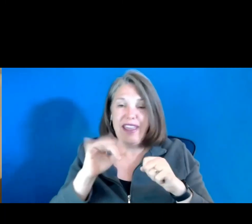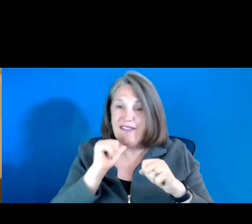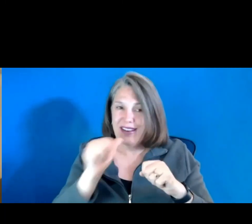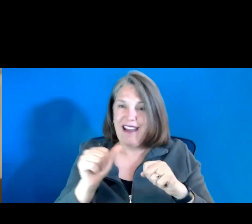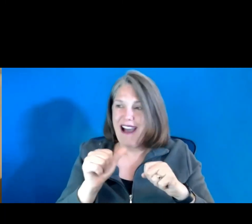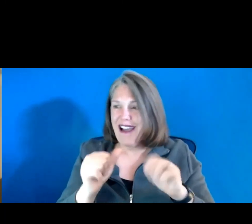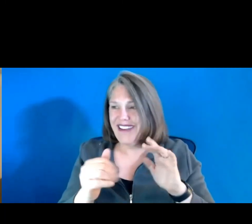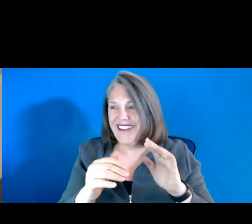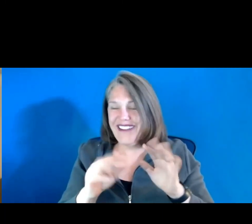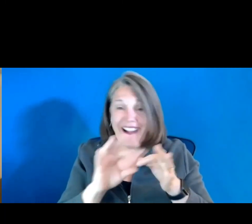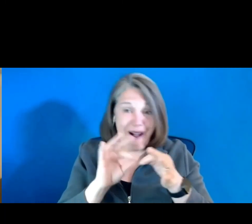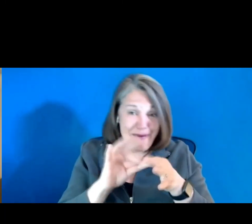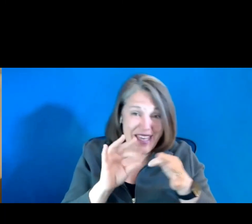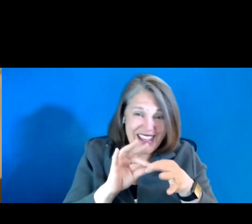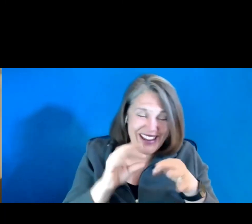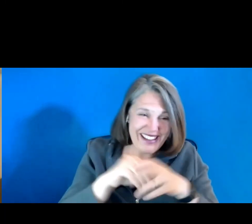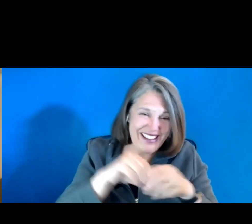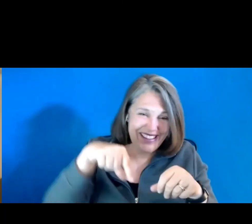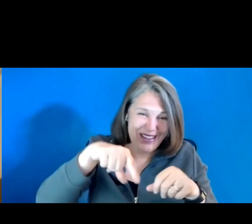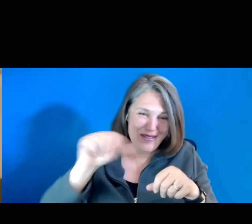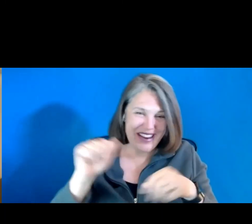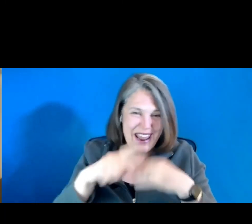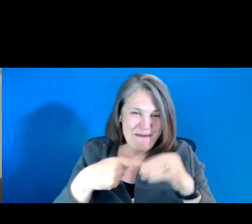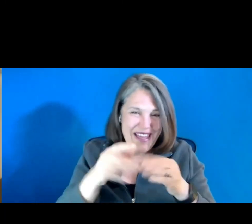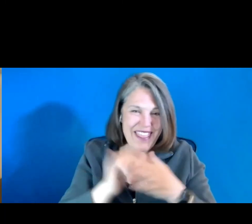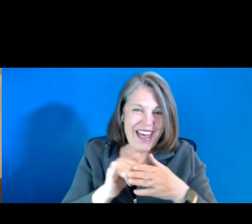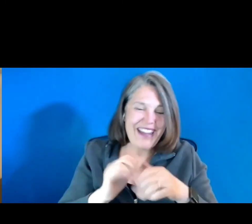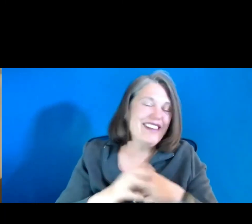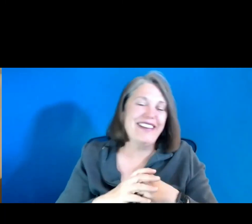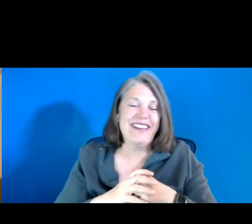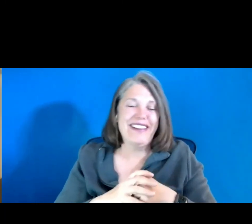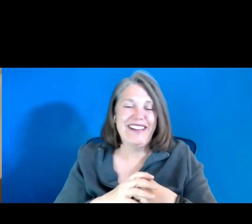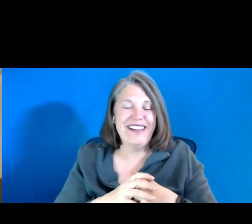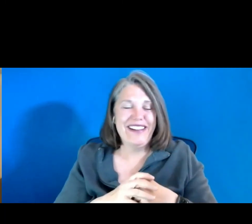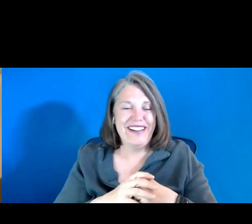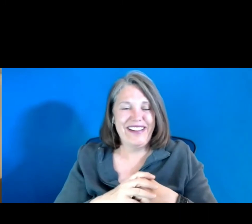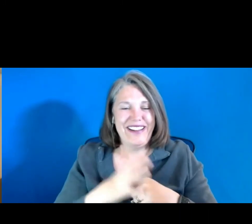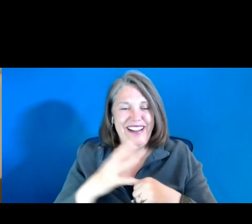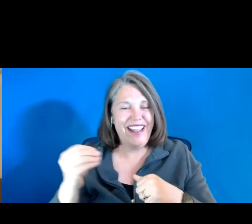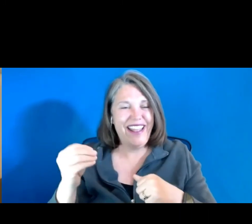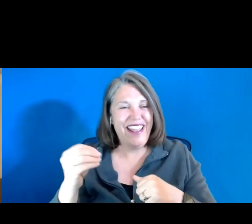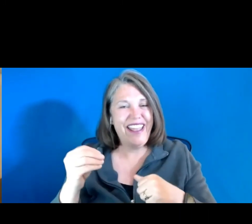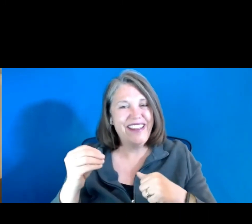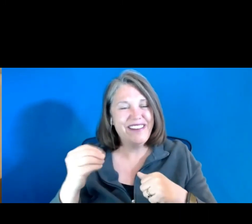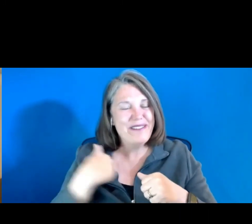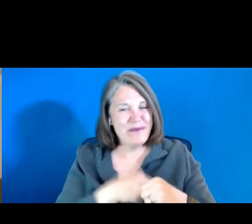comment in a Q&A about that, and we aim to do better.